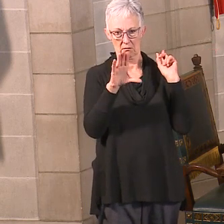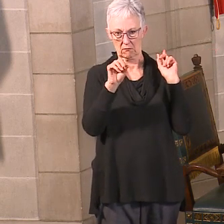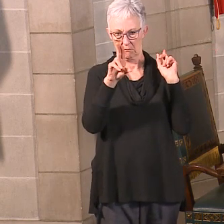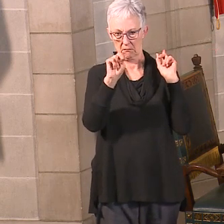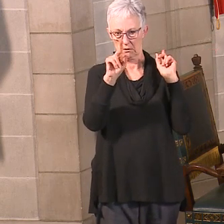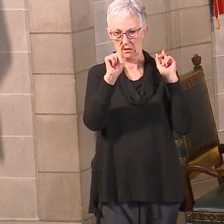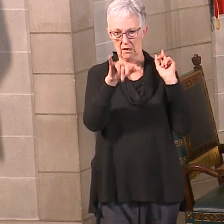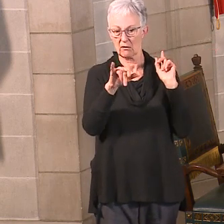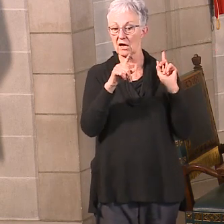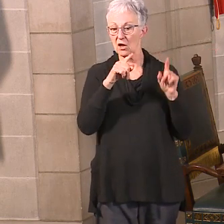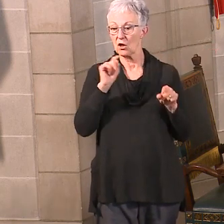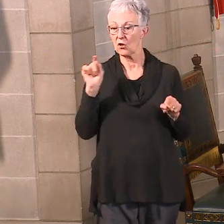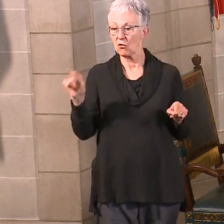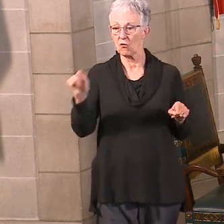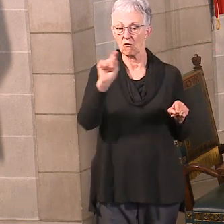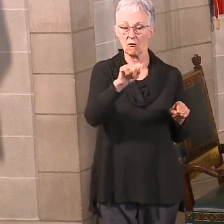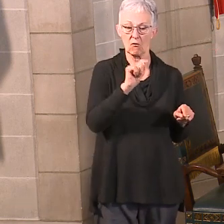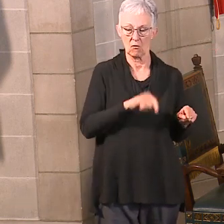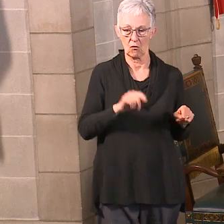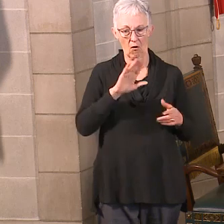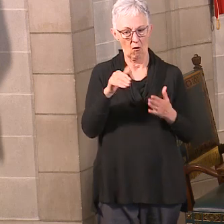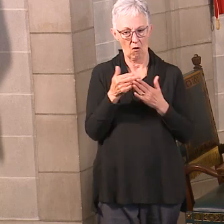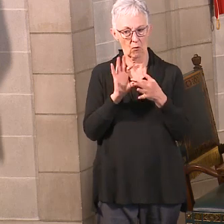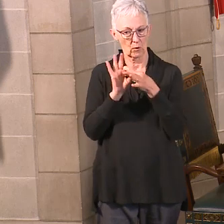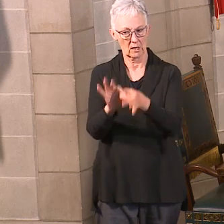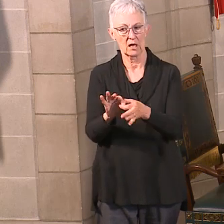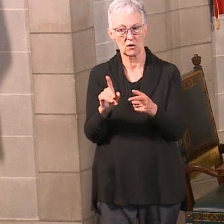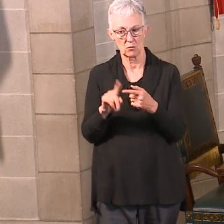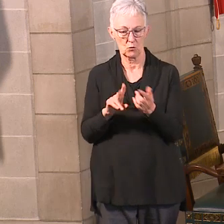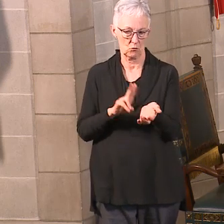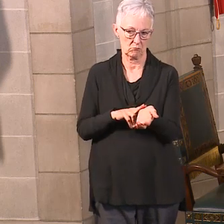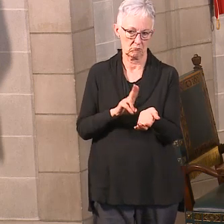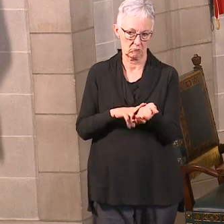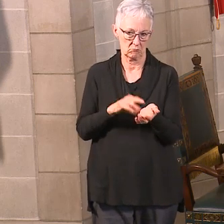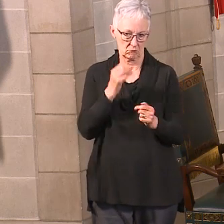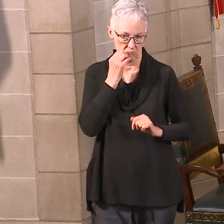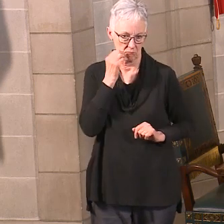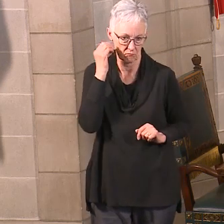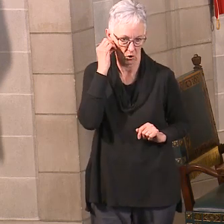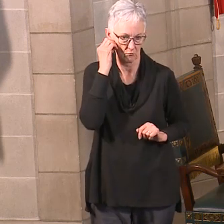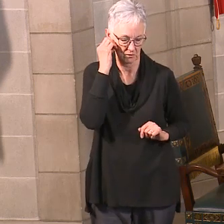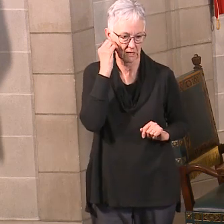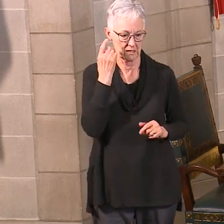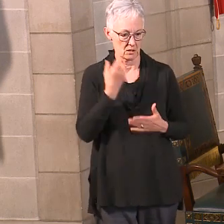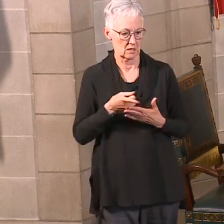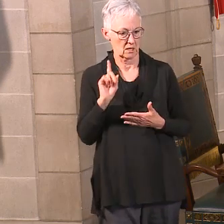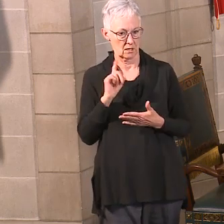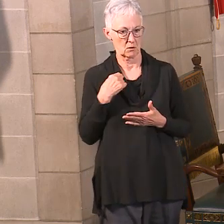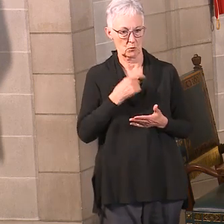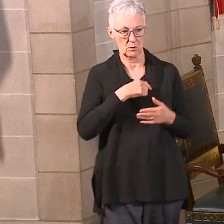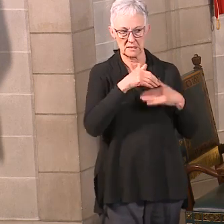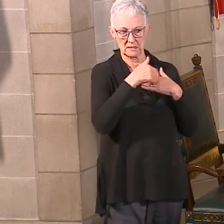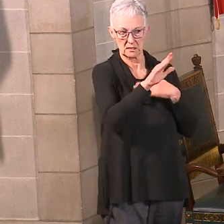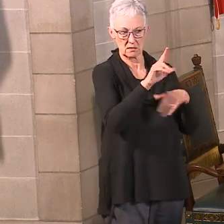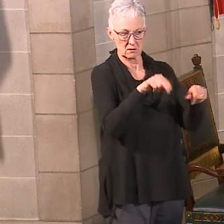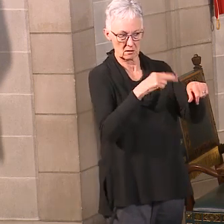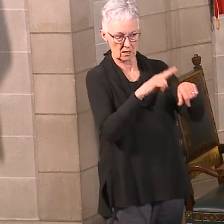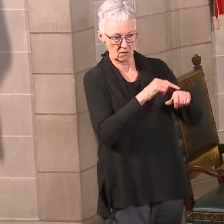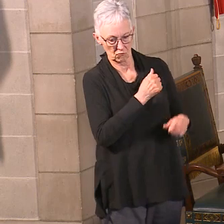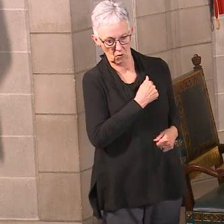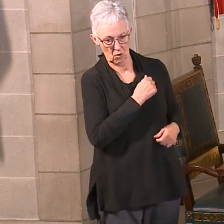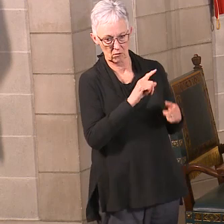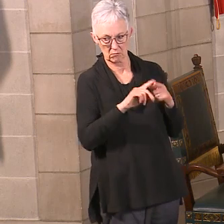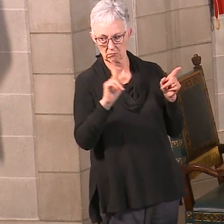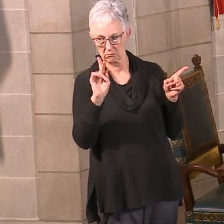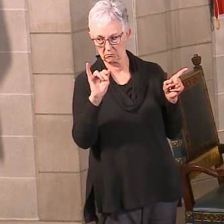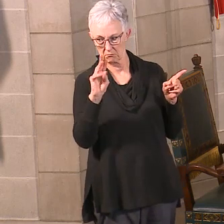so that's why I think you tend to see spikes up. So, for example, you may recall last week we sent out our National Guard team to Kimball County because we saw that we